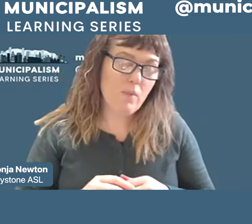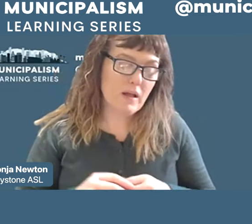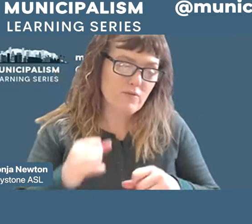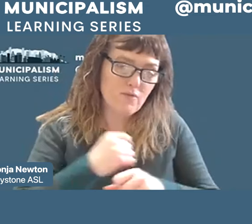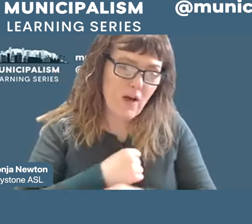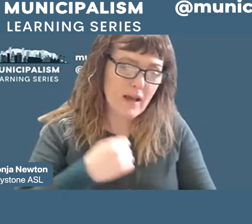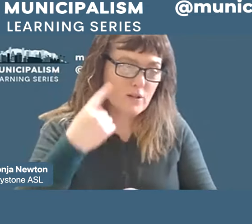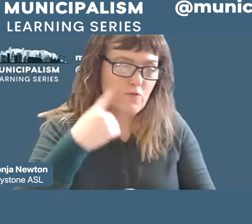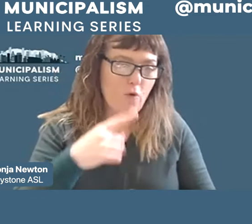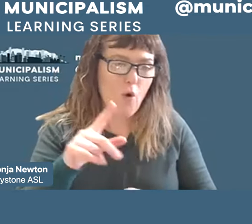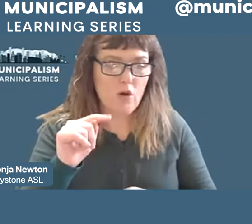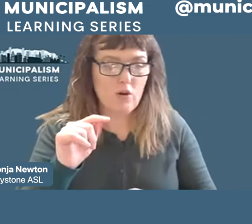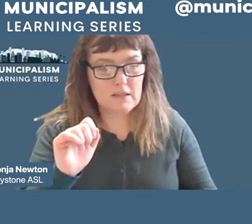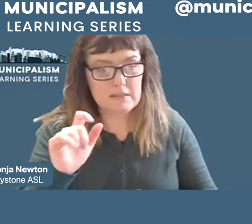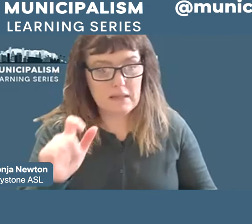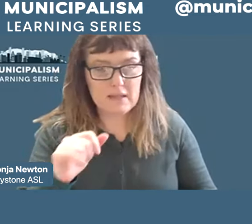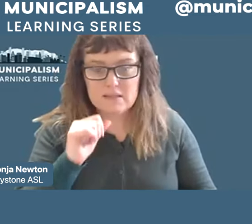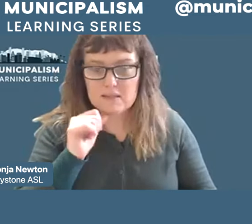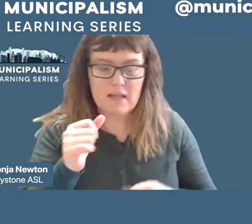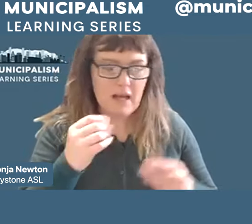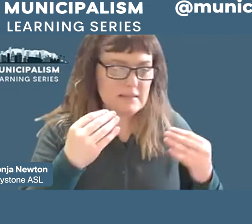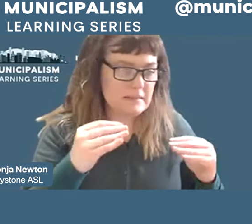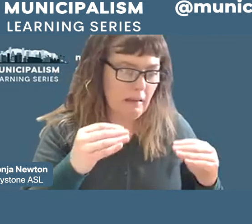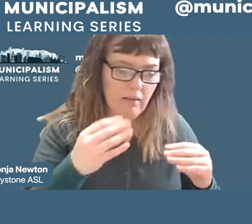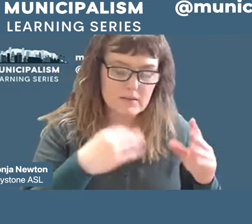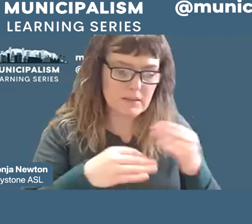not taxes on sales or consumption.